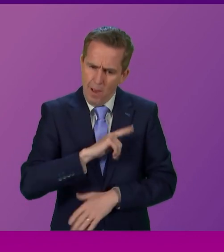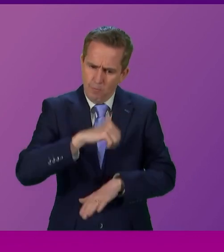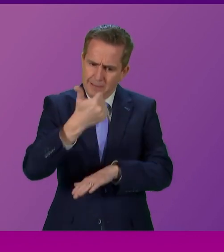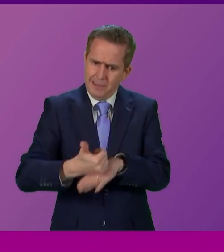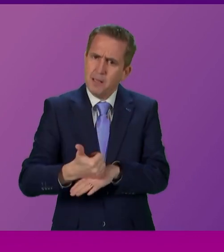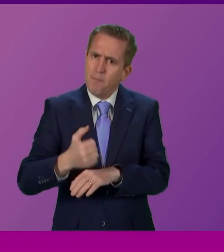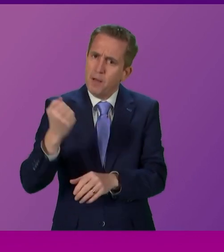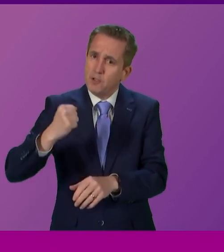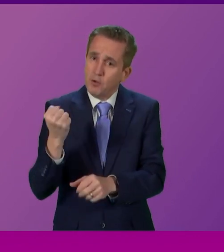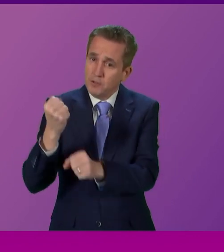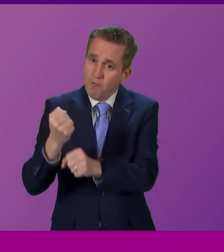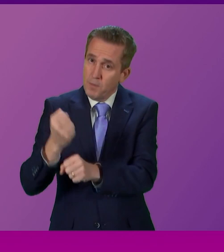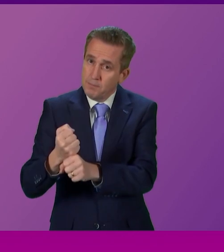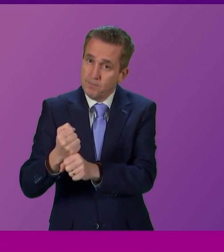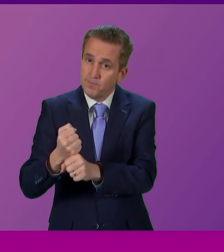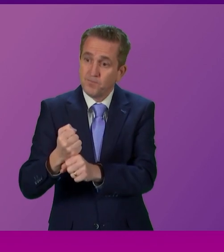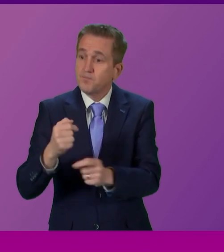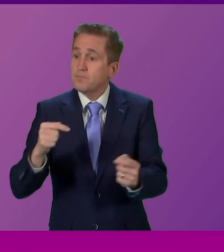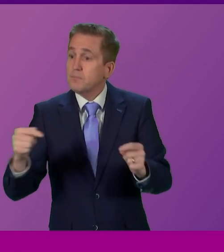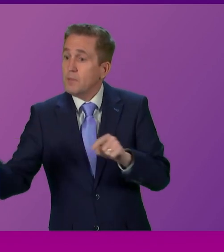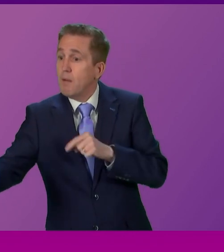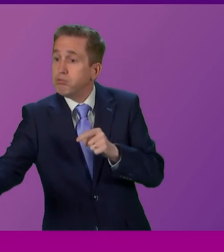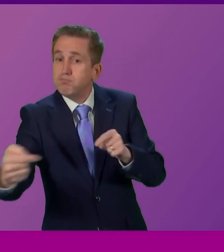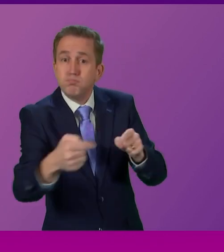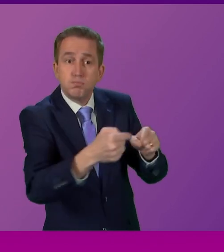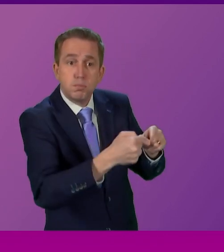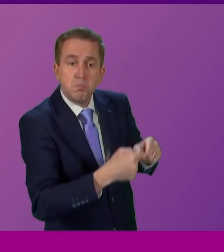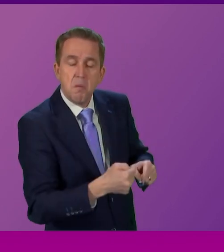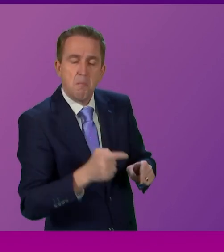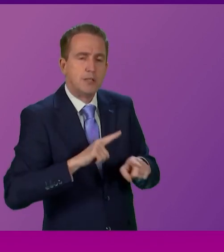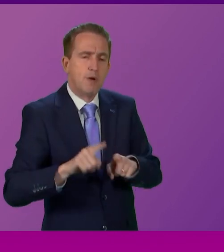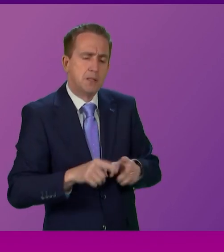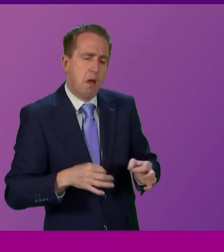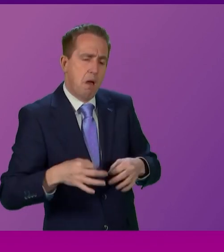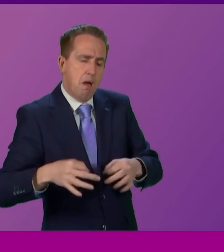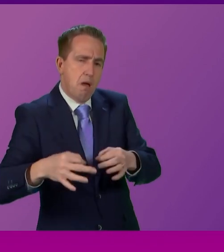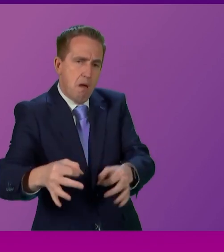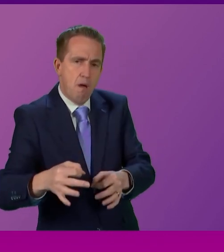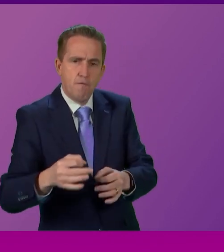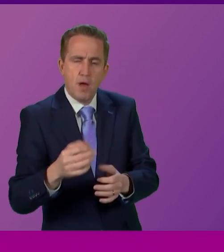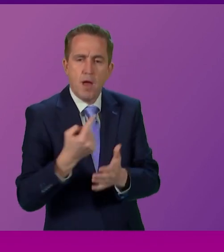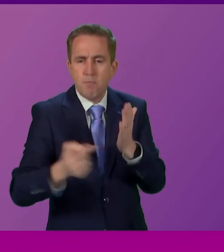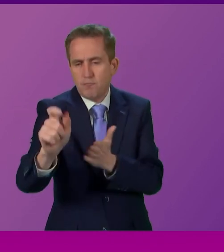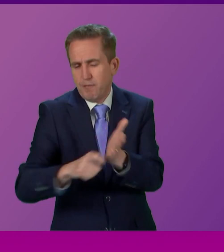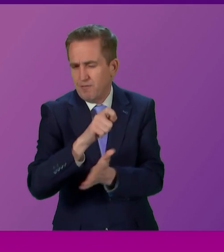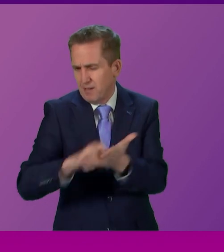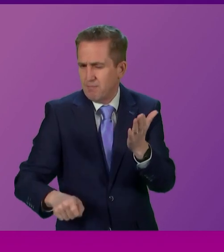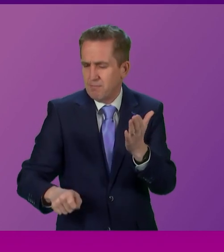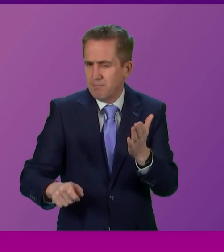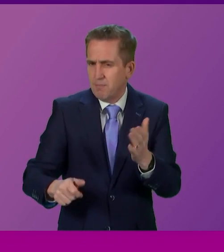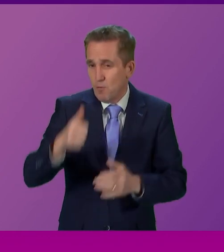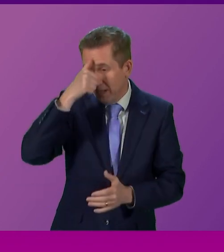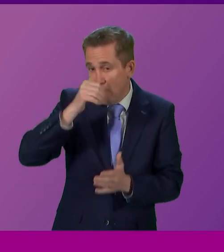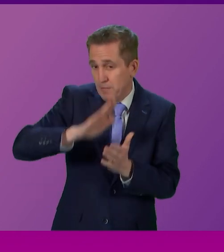Now there may be cries from the opposition benches to halt or stall a referendum using a myriad of excuses but of course we know from